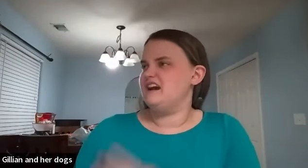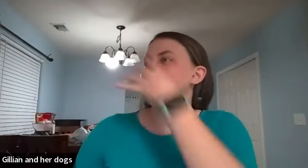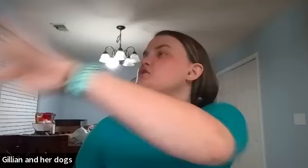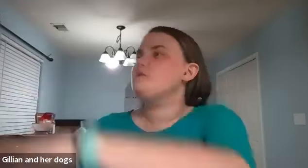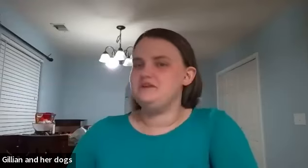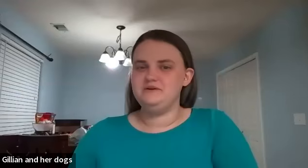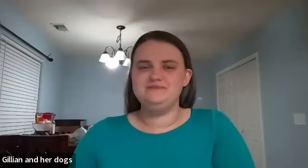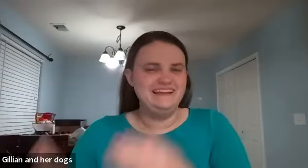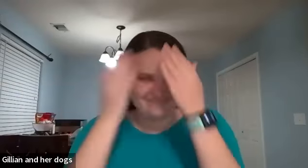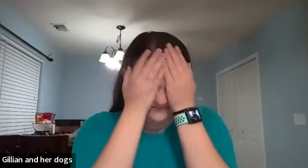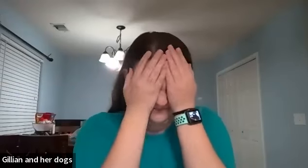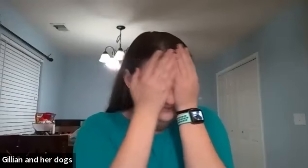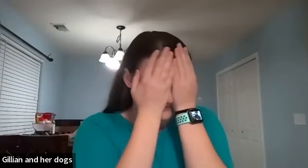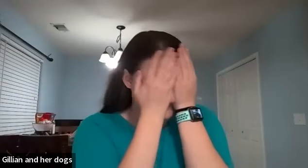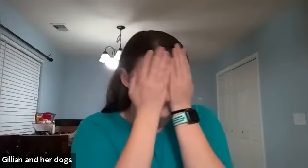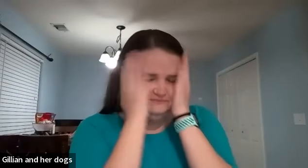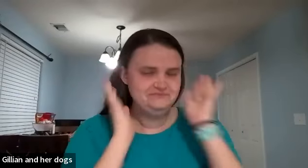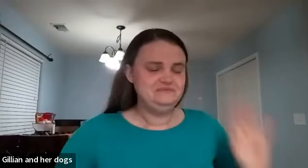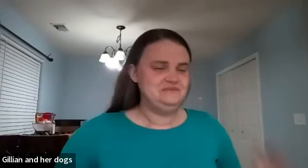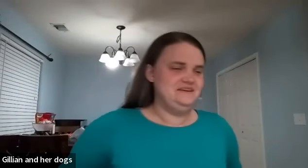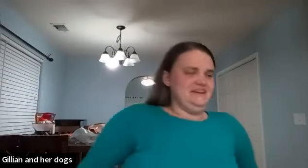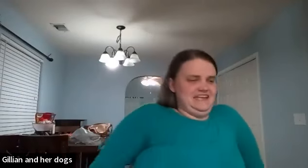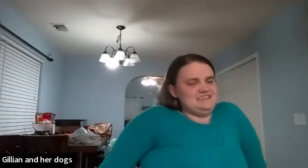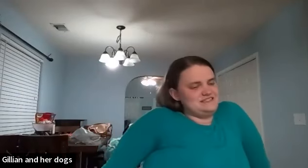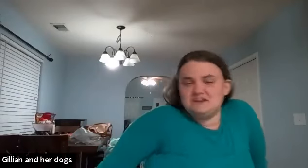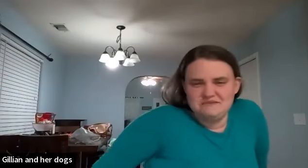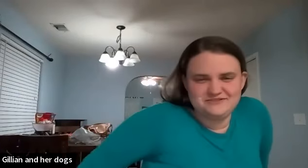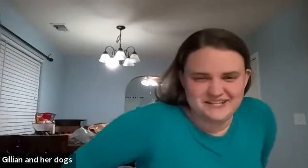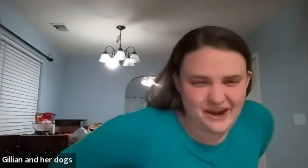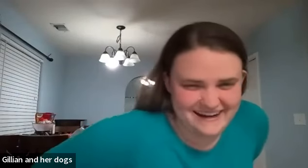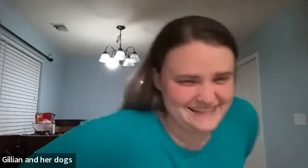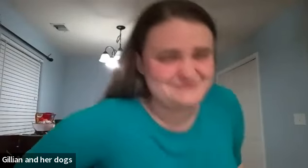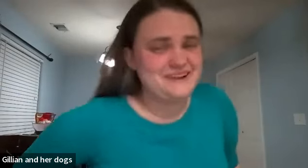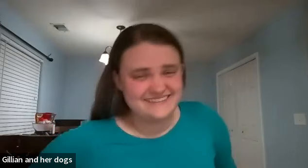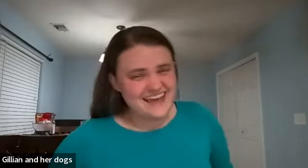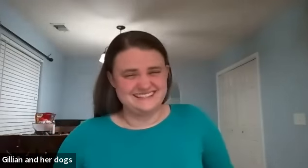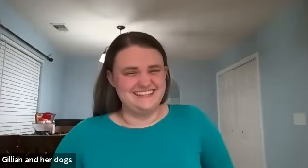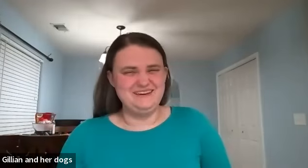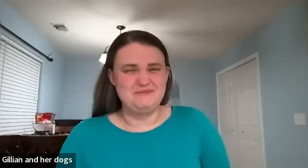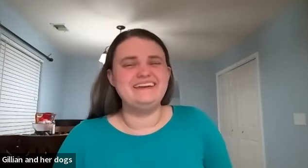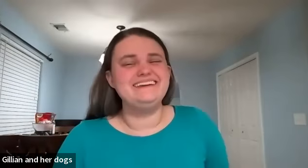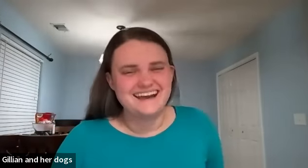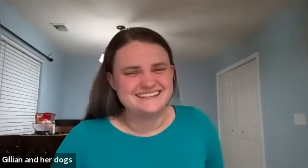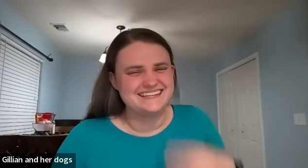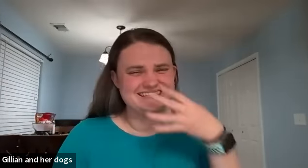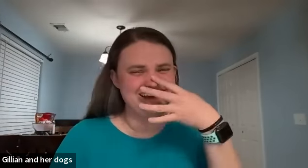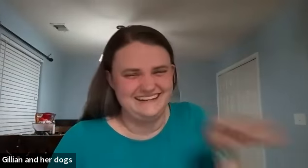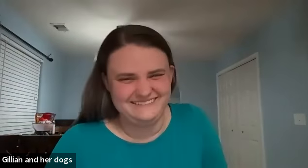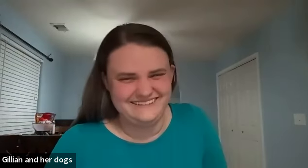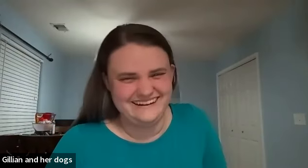i ignore you and i'm like it's so much fun to explain that to them i'm like guys that's not ignoring